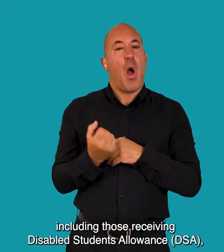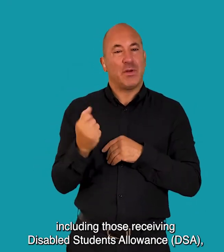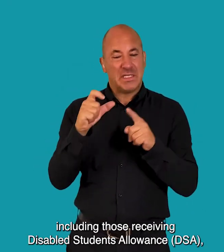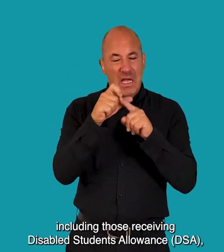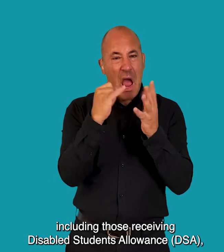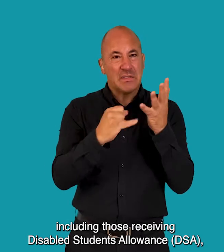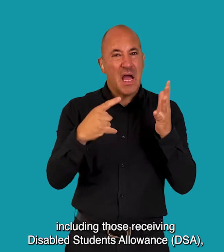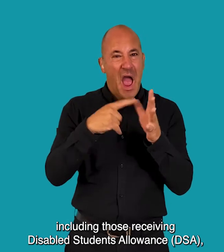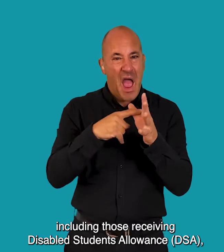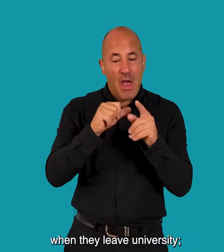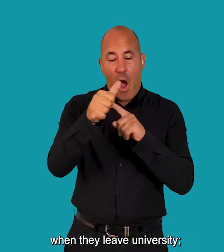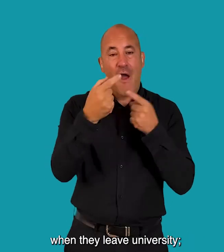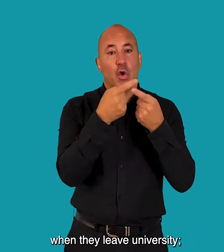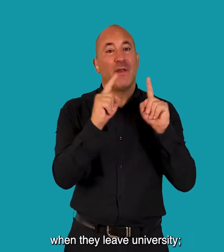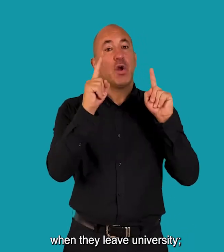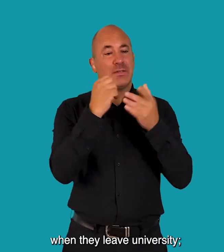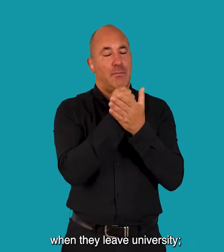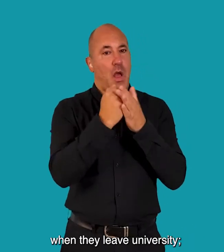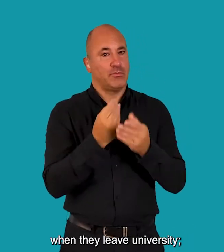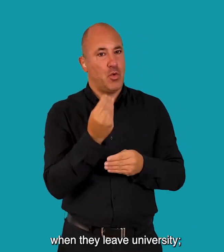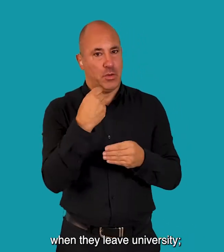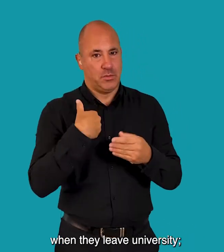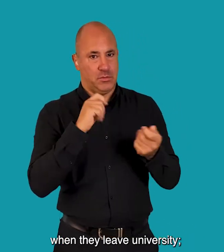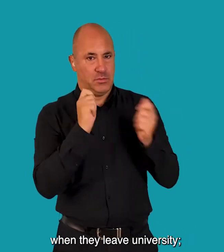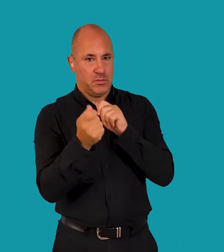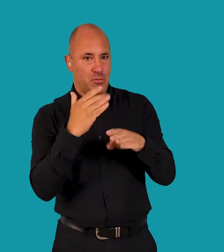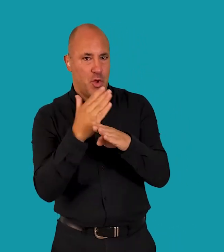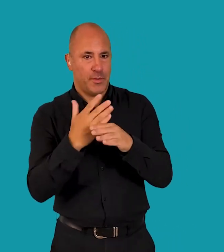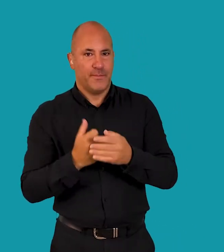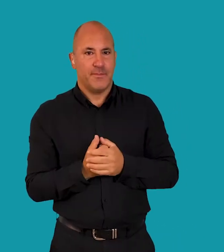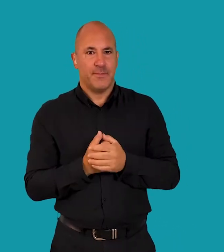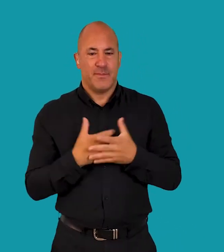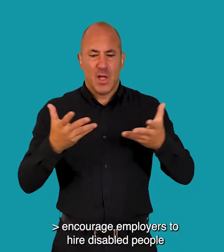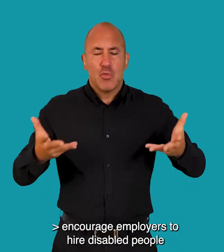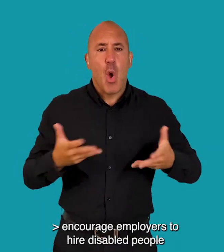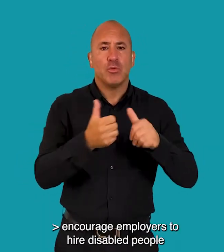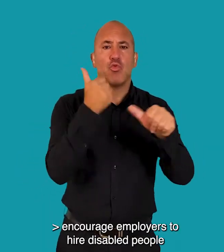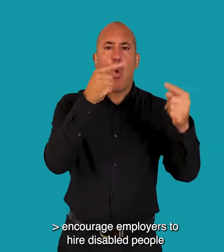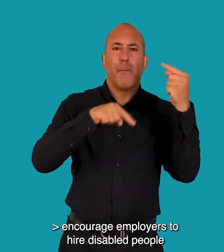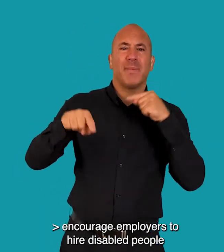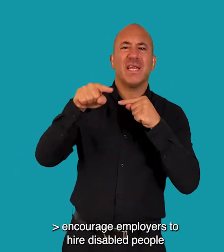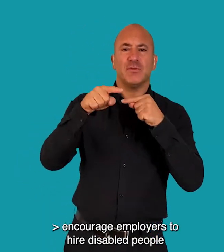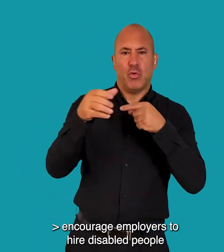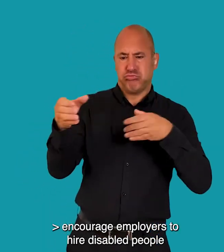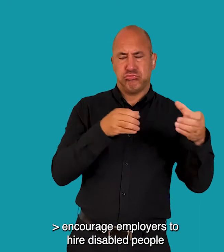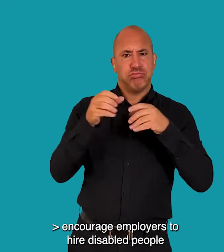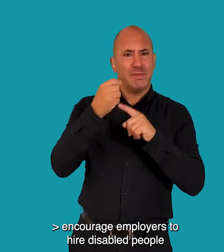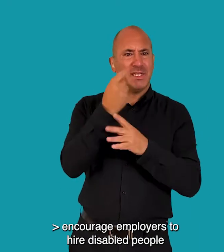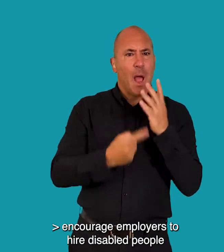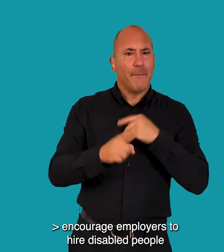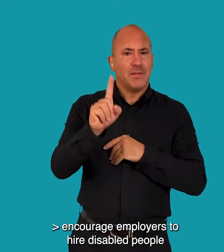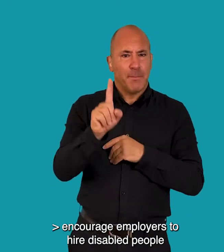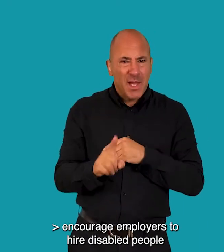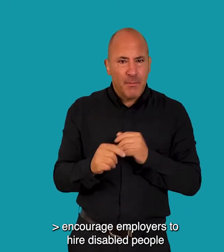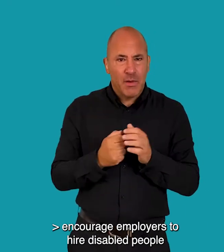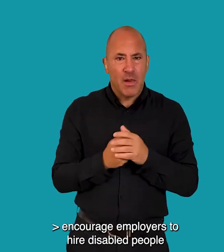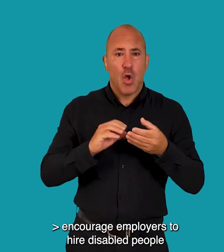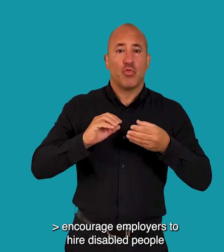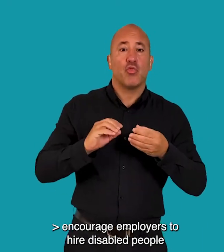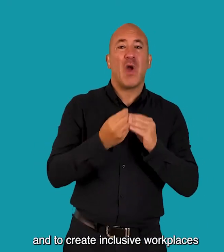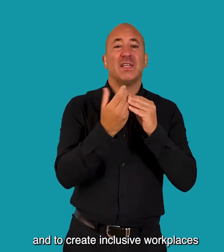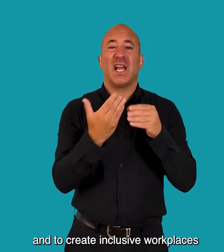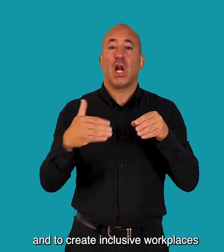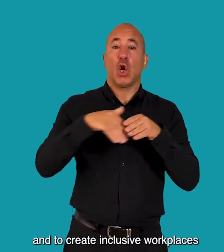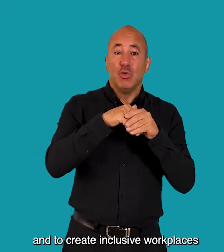Allowance, DSA, when they leave university Encourage employers to hire disabled people